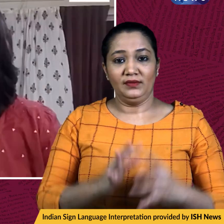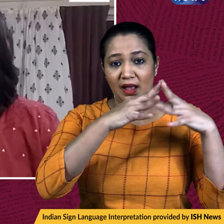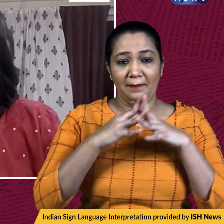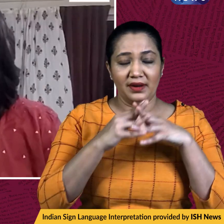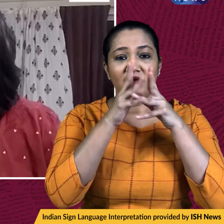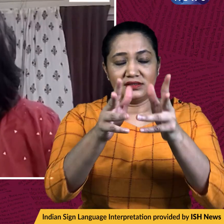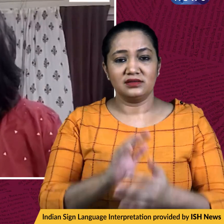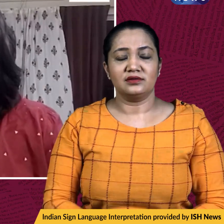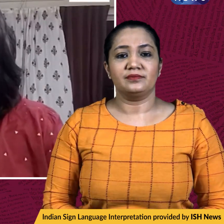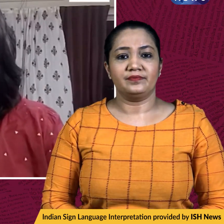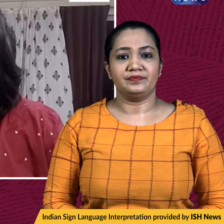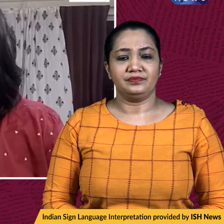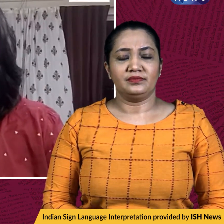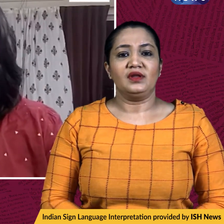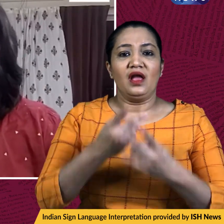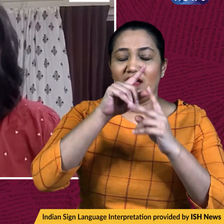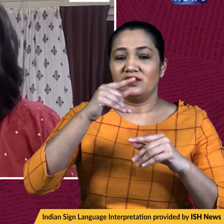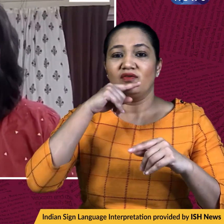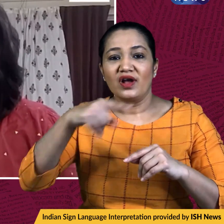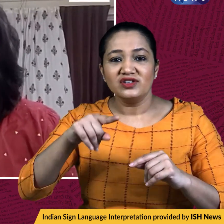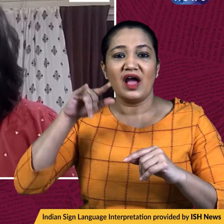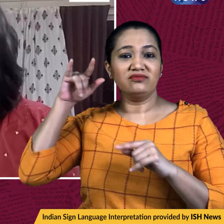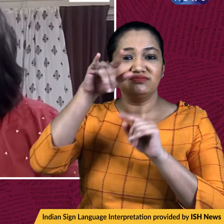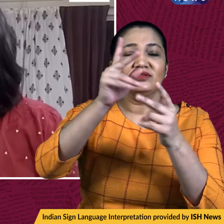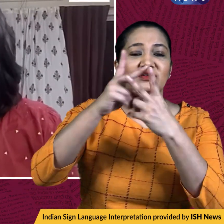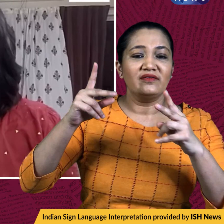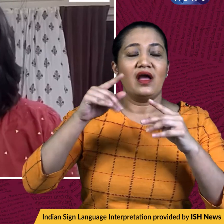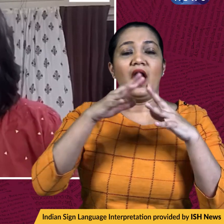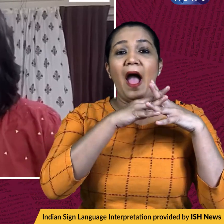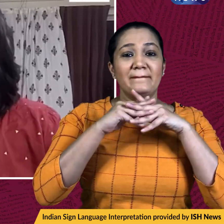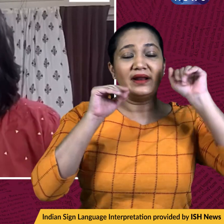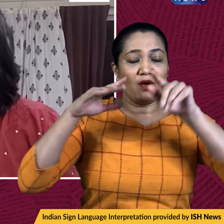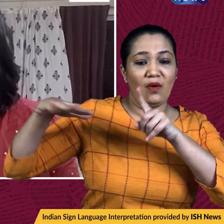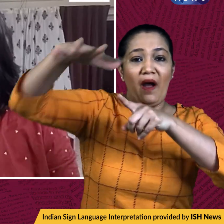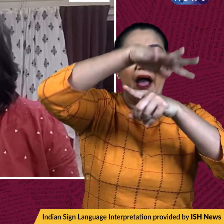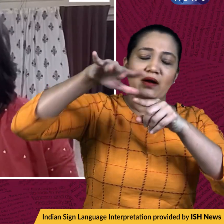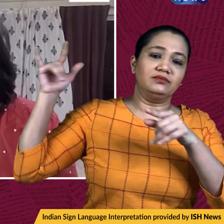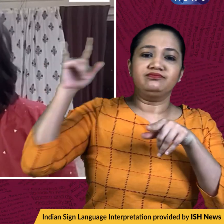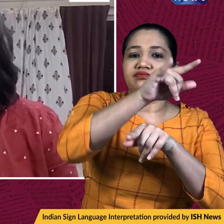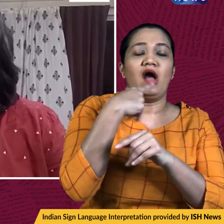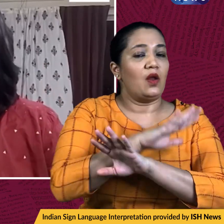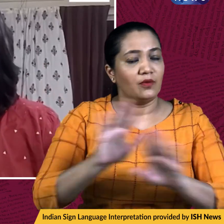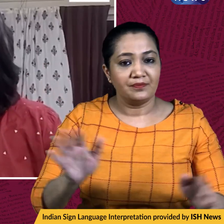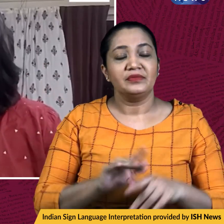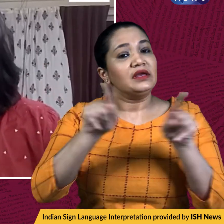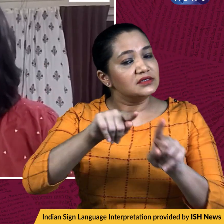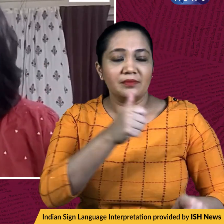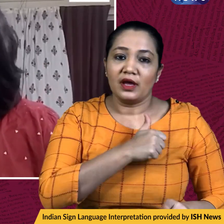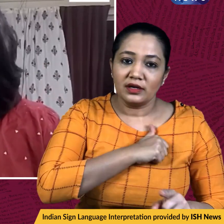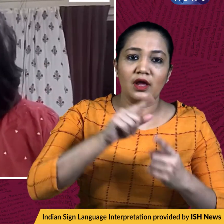.S. has announced that it would ban Russian aircraft from American airspace following similar bans by Canadian and European